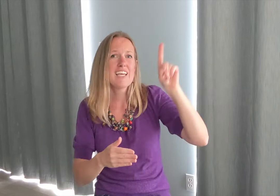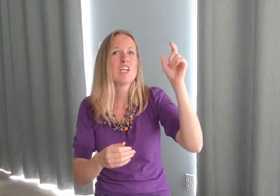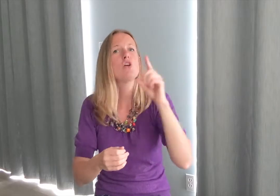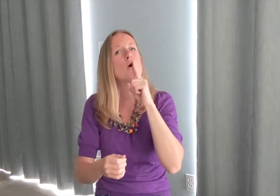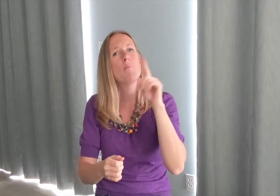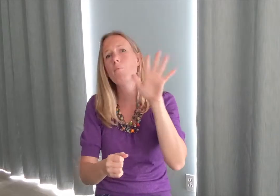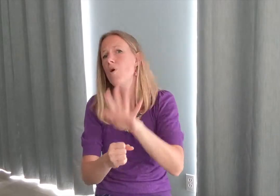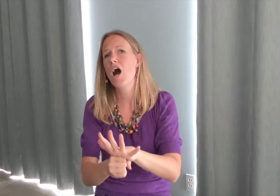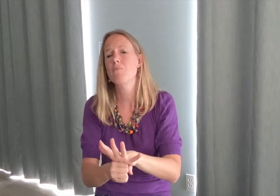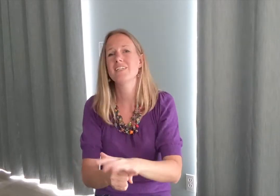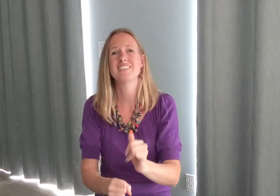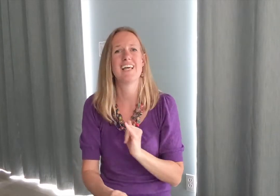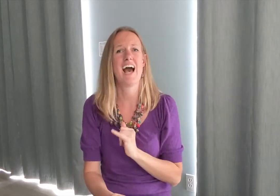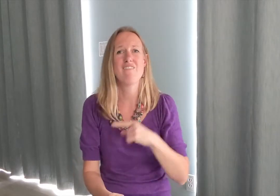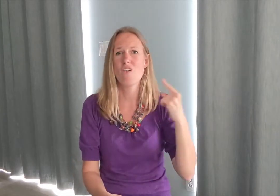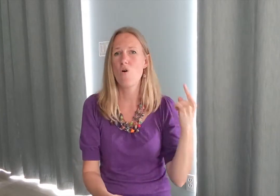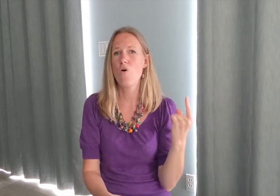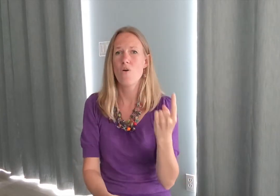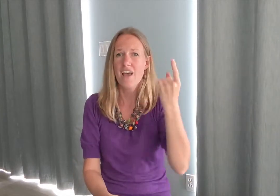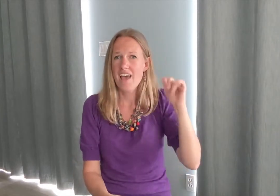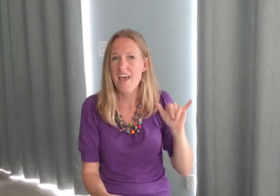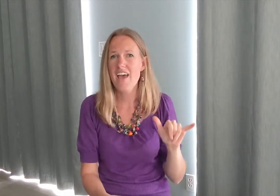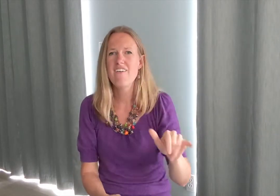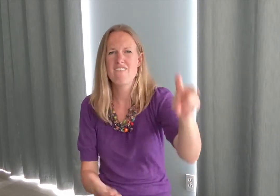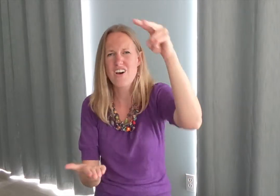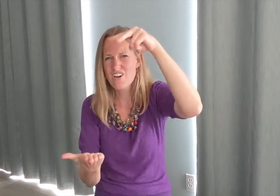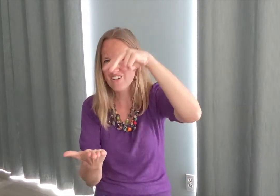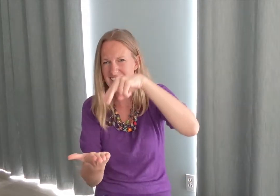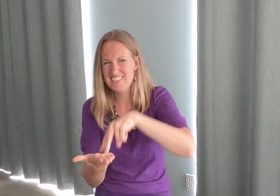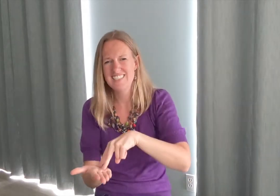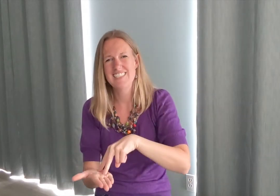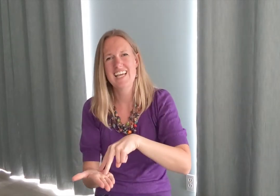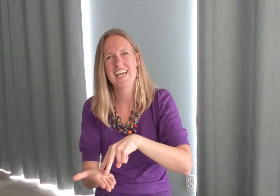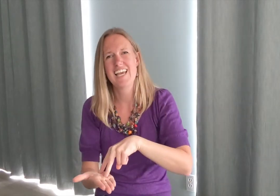in this promise I forever stand